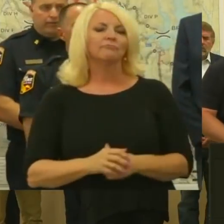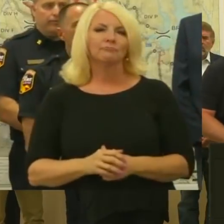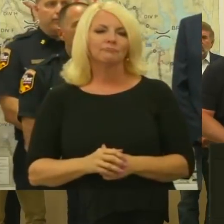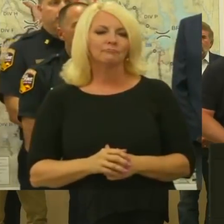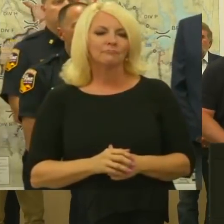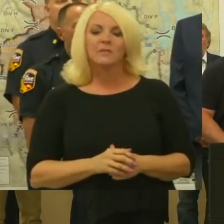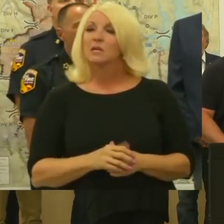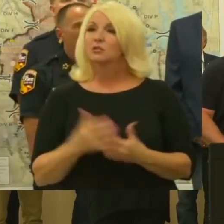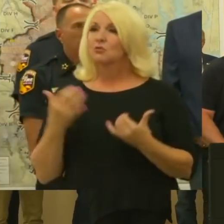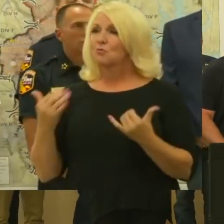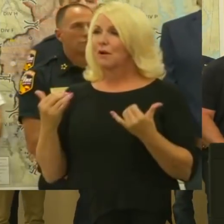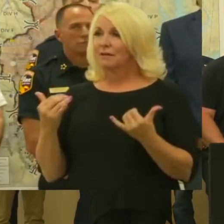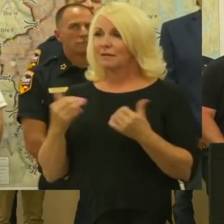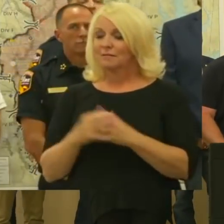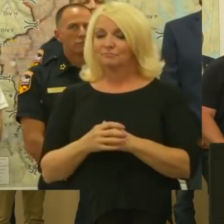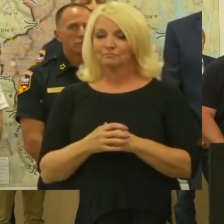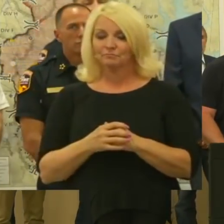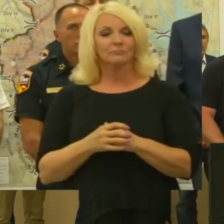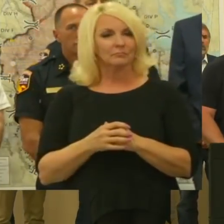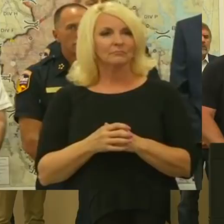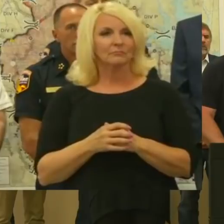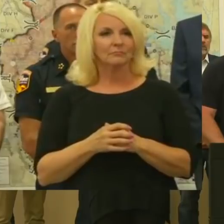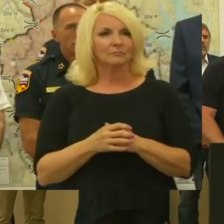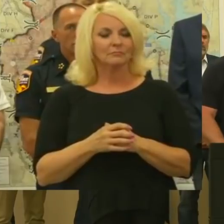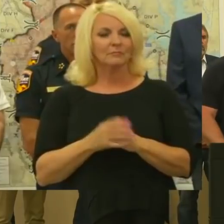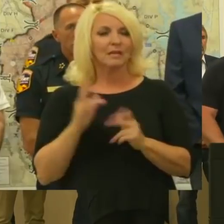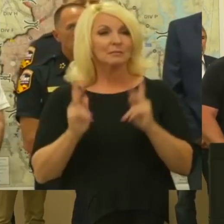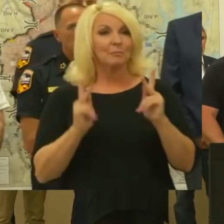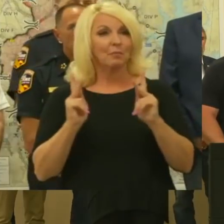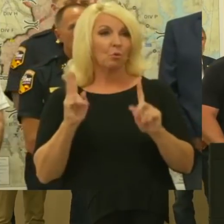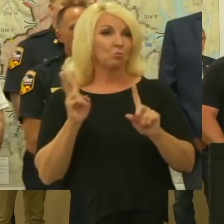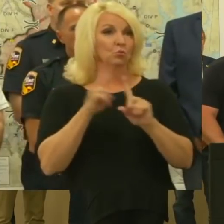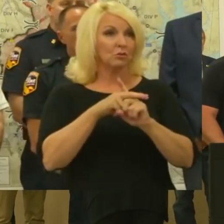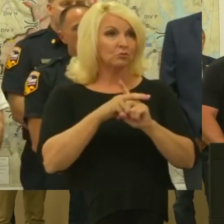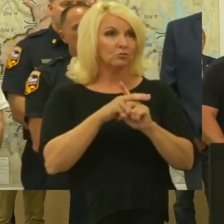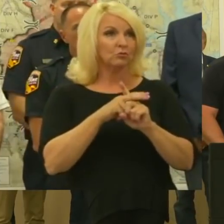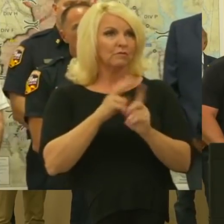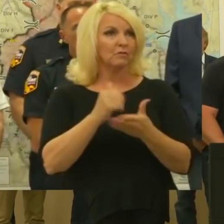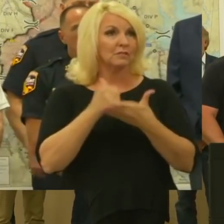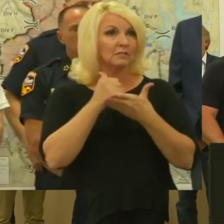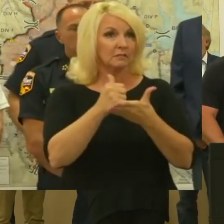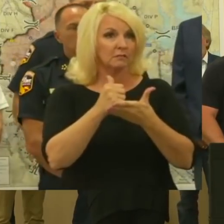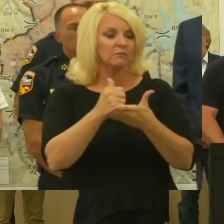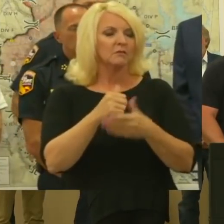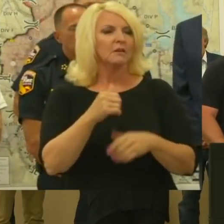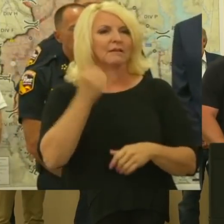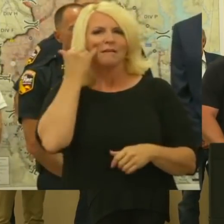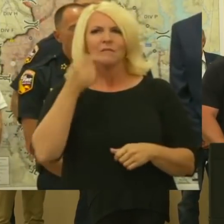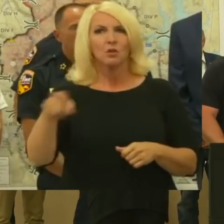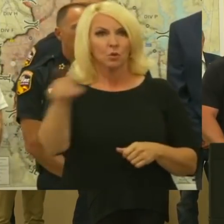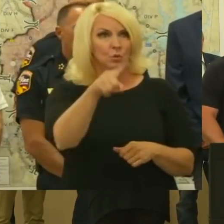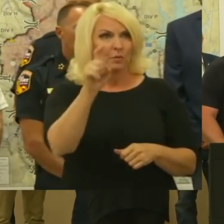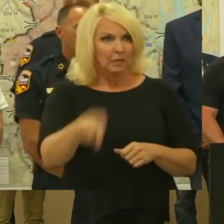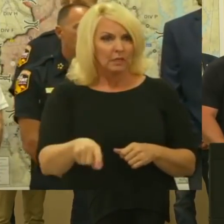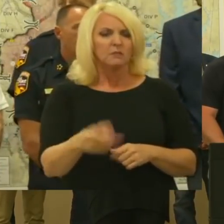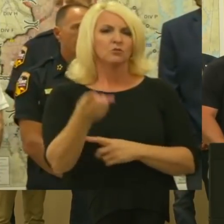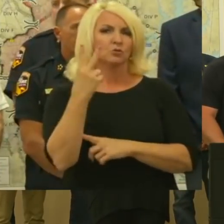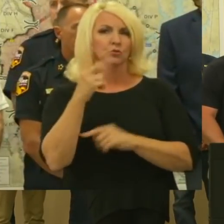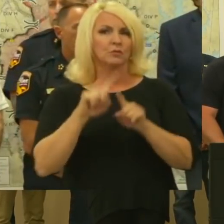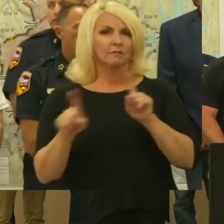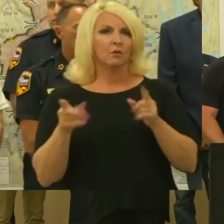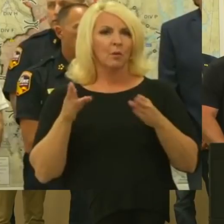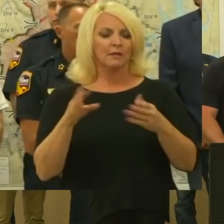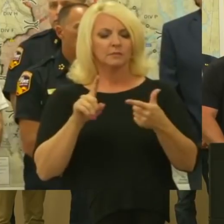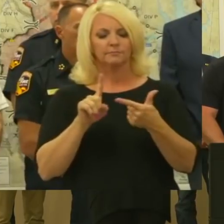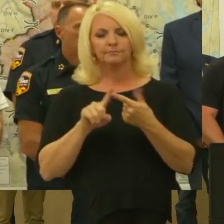So, right now, we are, as people register, and I should say, if you need to register, two ways to register, 1